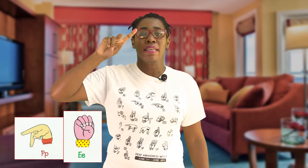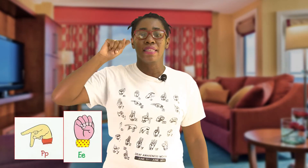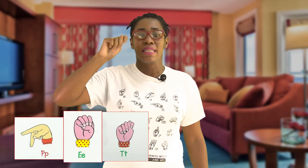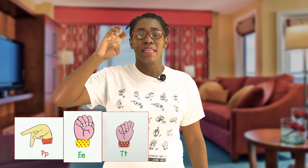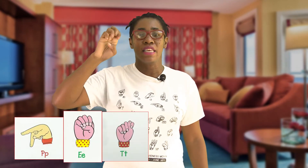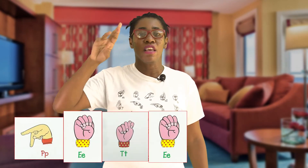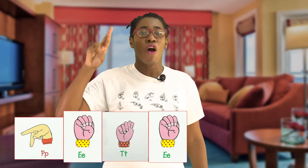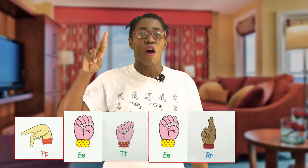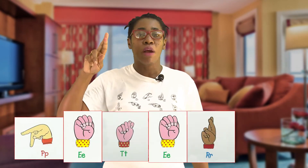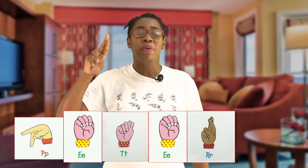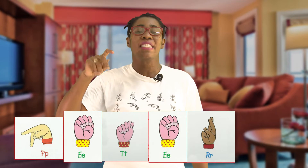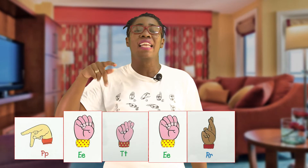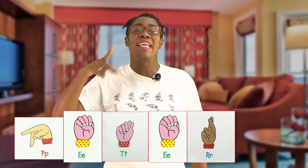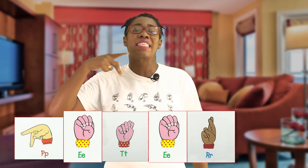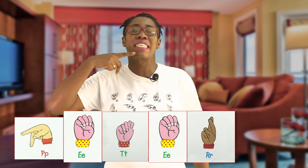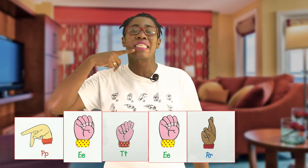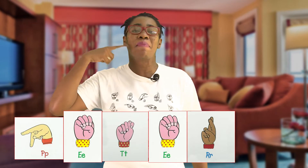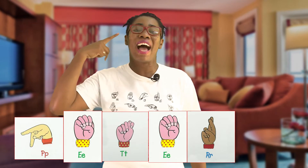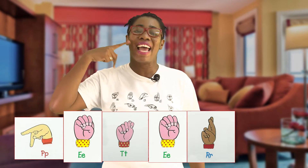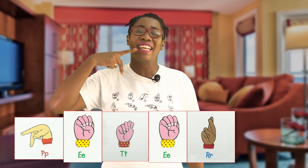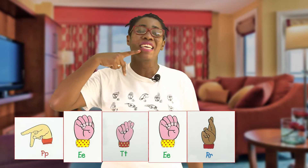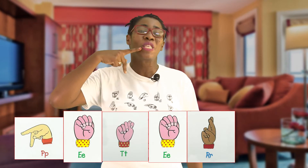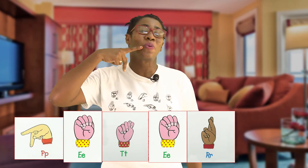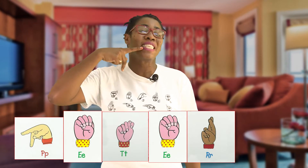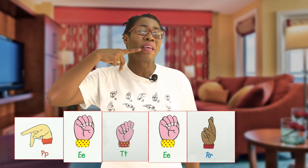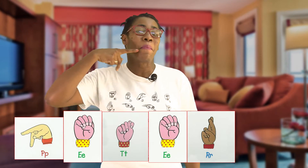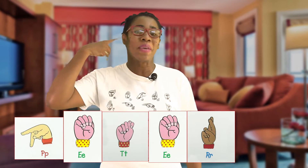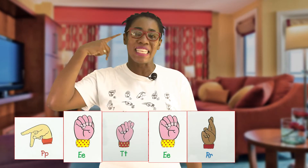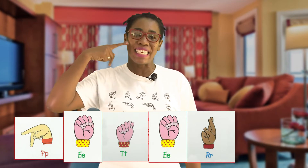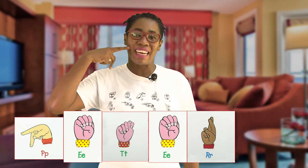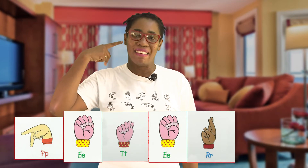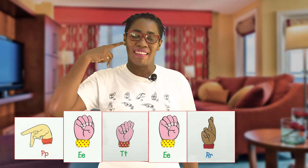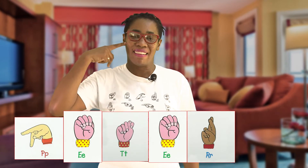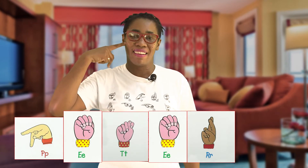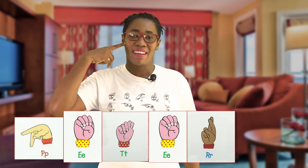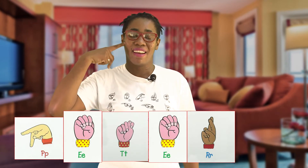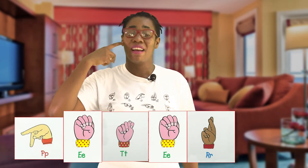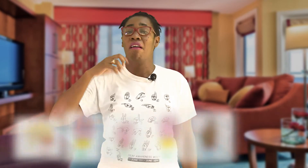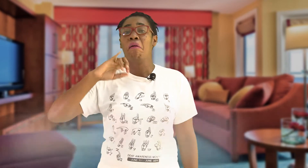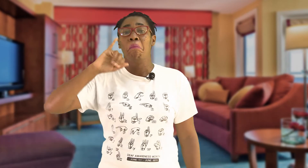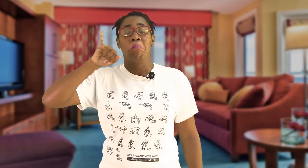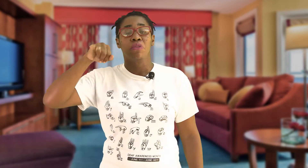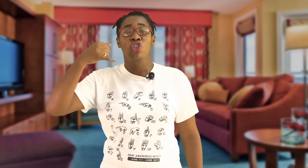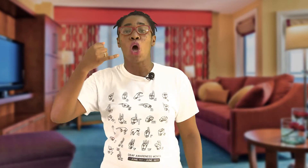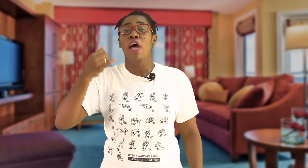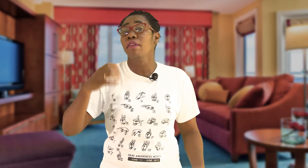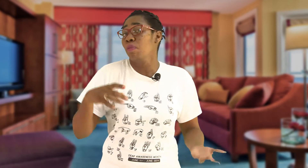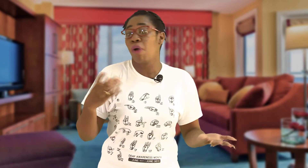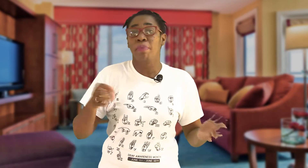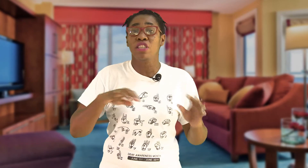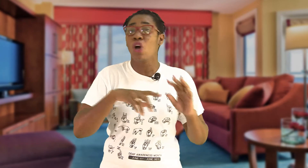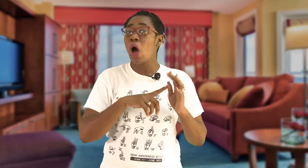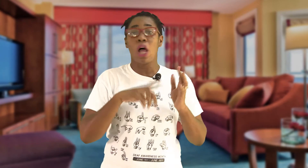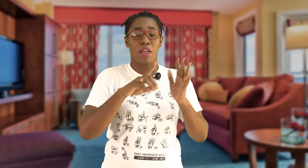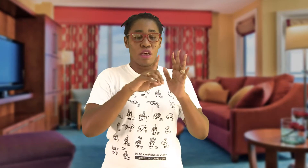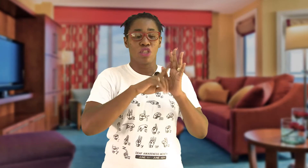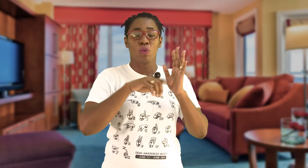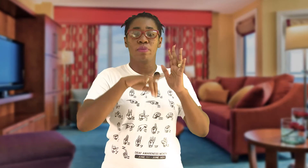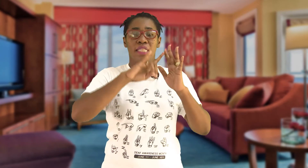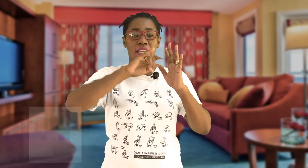likes to smile so we'd say Peter John probably tall so we would